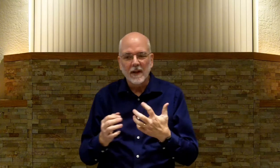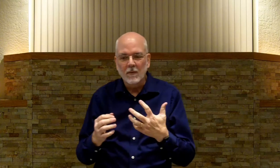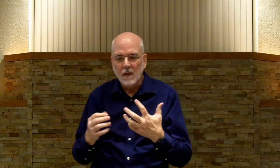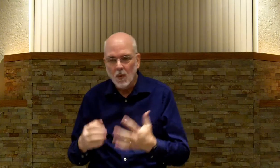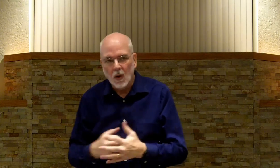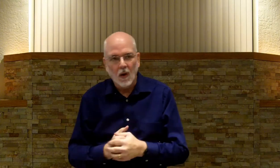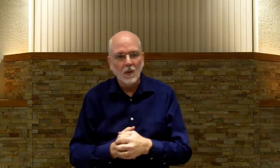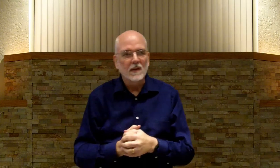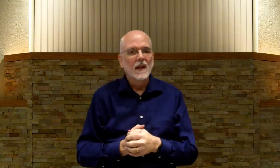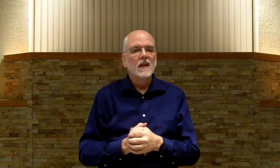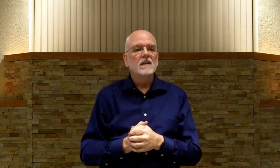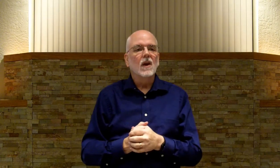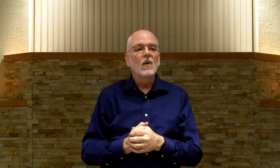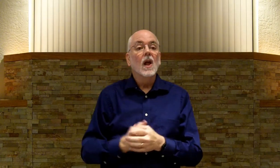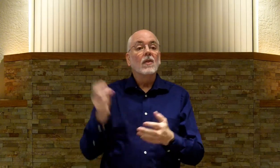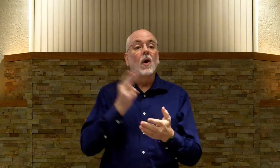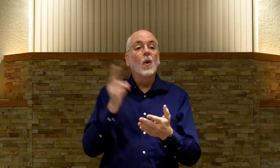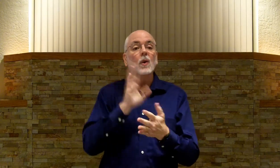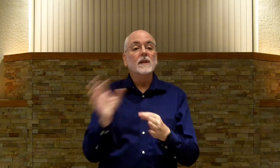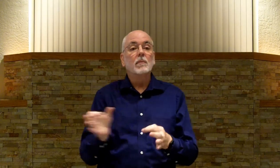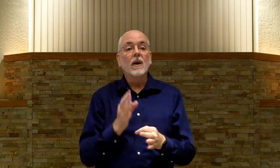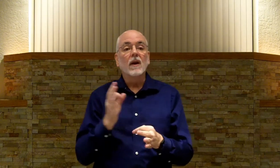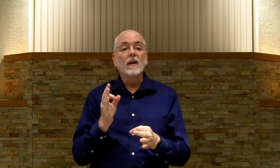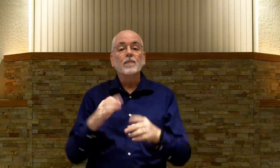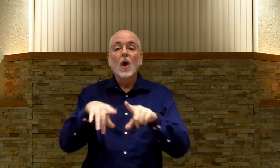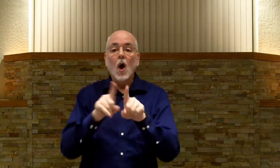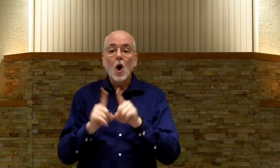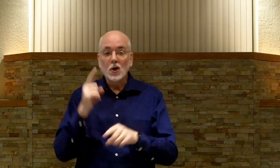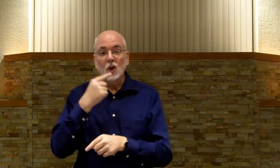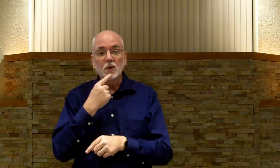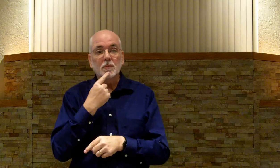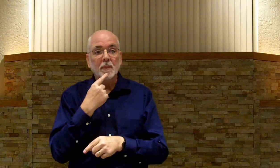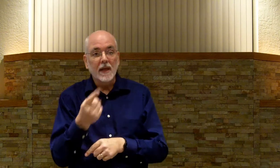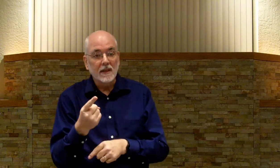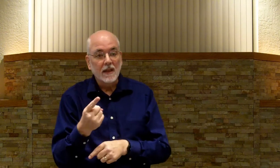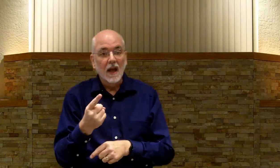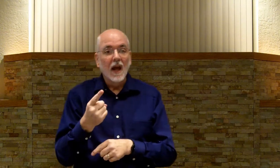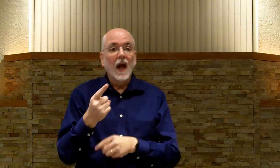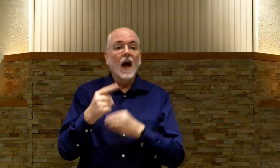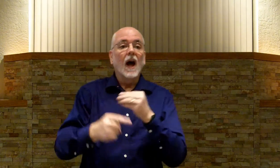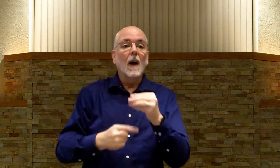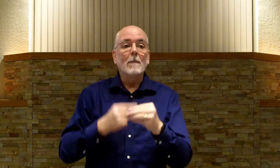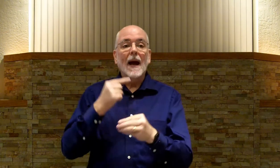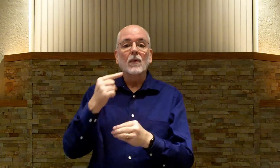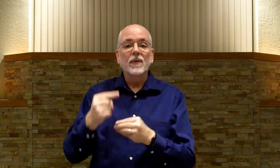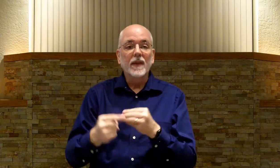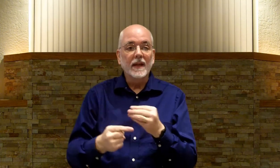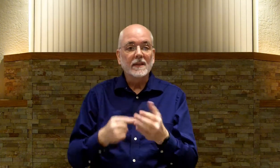would even be more awkward. So. The Holy Spirit. Also. Speaks. About. This.